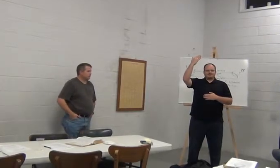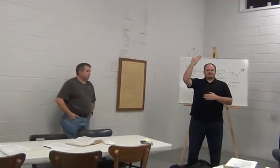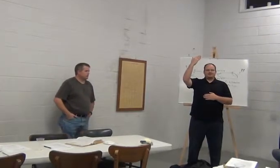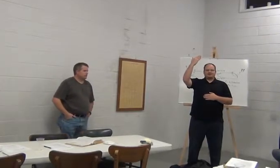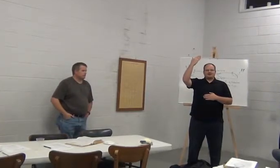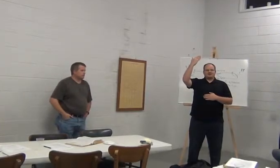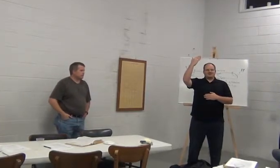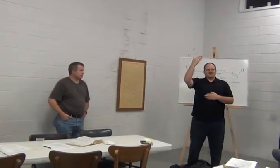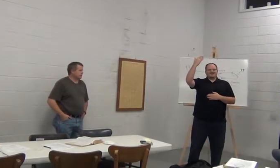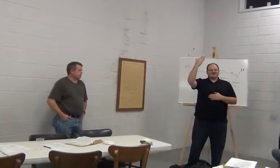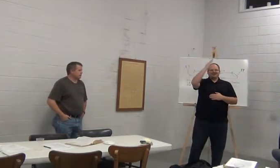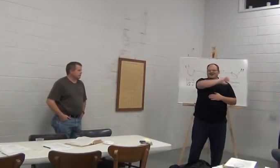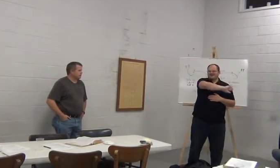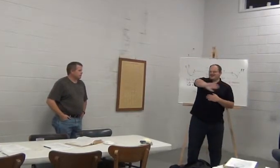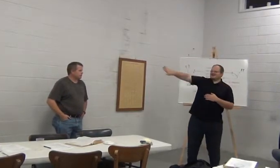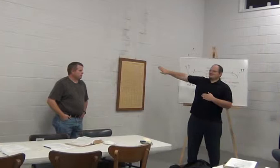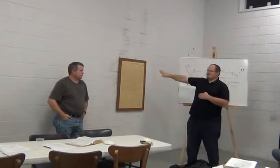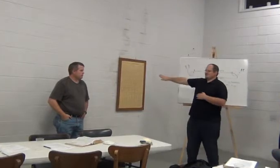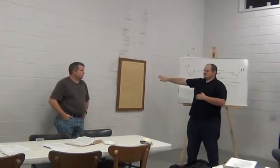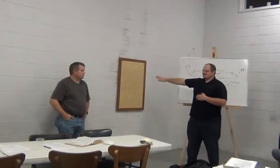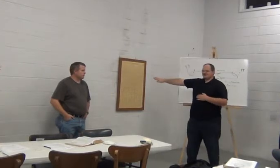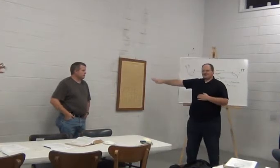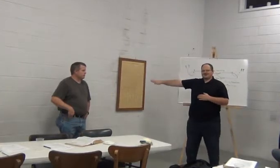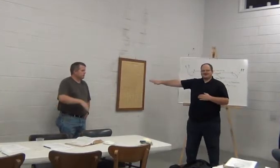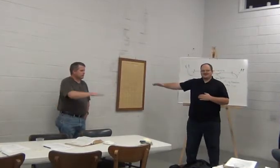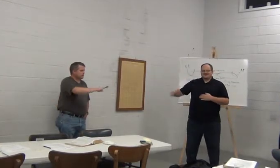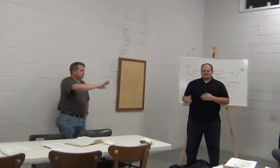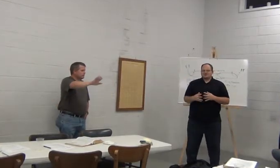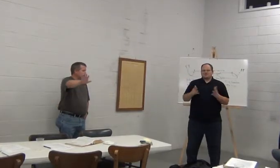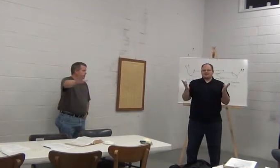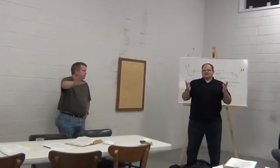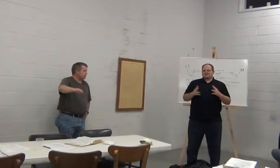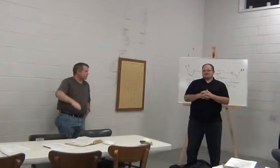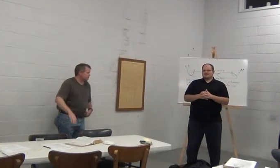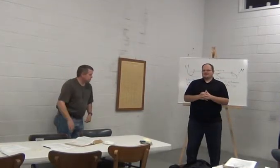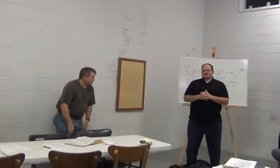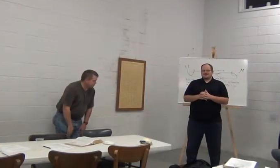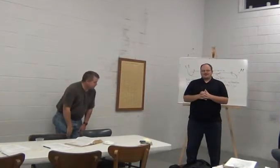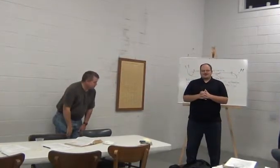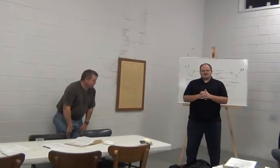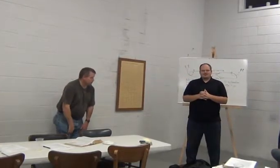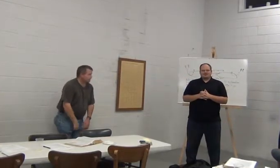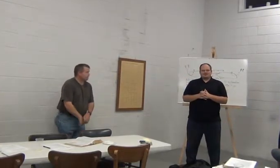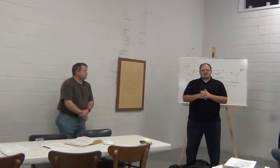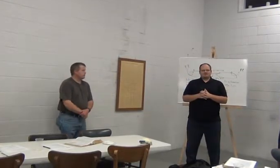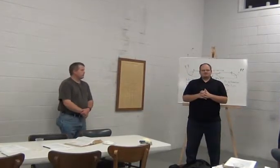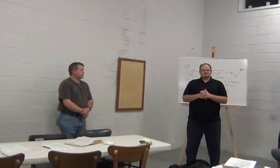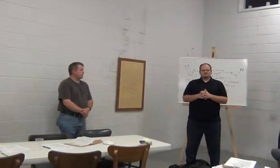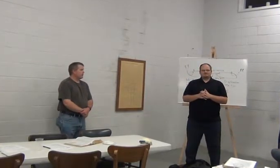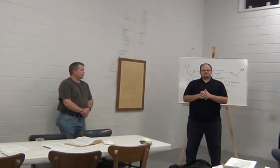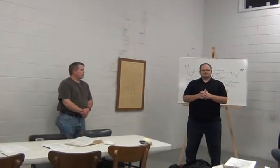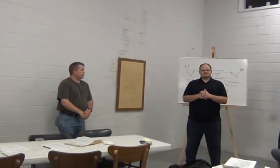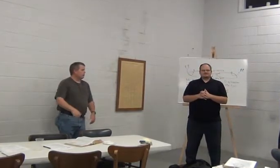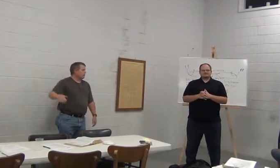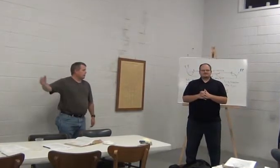Yeah. I have. And cast out demons. Alright. It's a command. Right? Alright. What's number one? Repent.